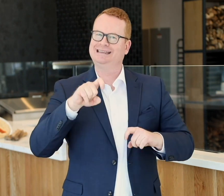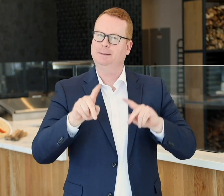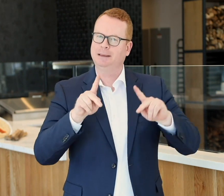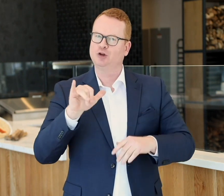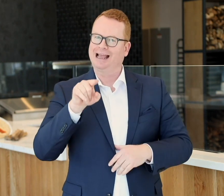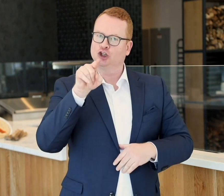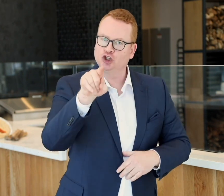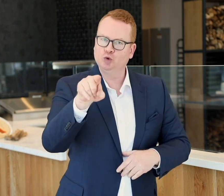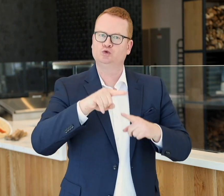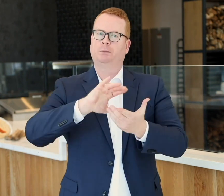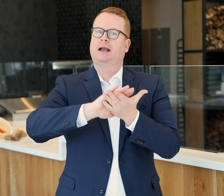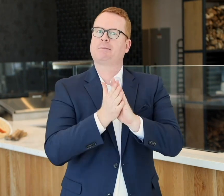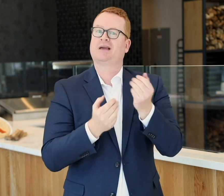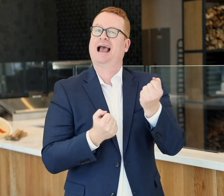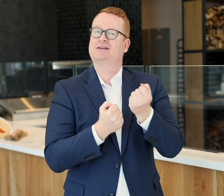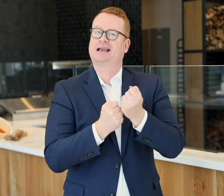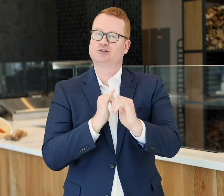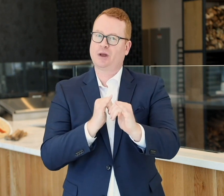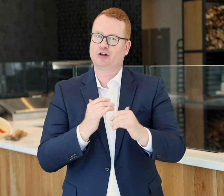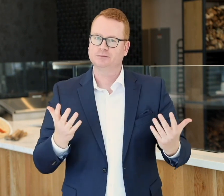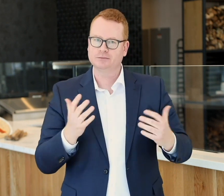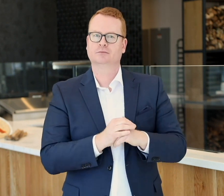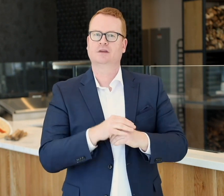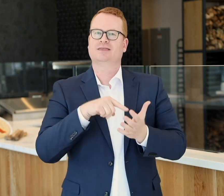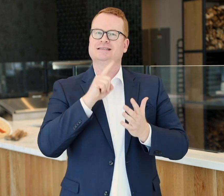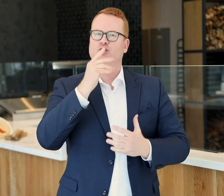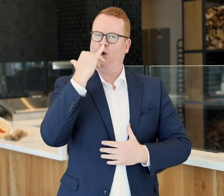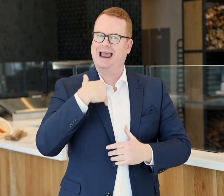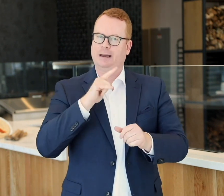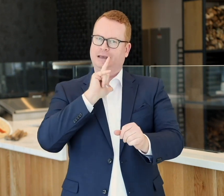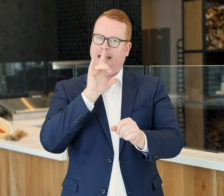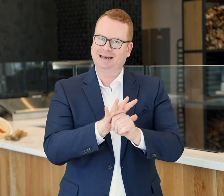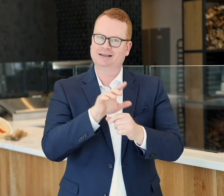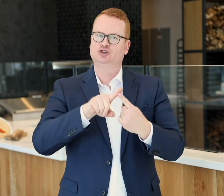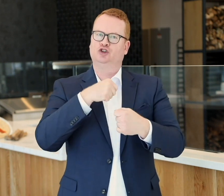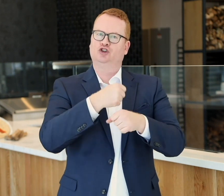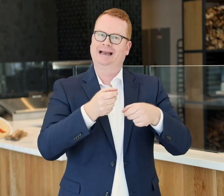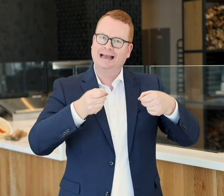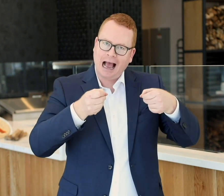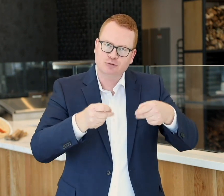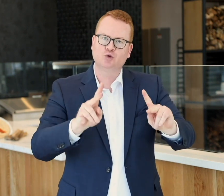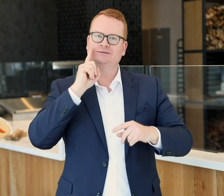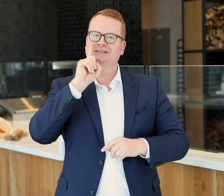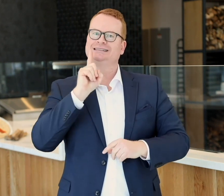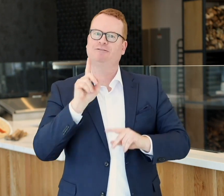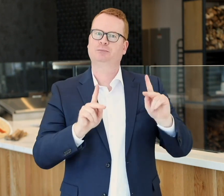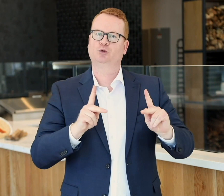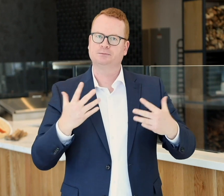need people like you to become advocates, too. This is why I'm committed to creating opportunities for deaf people.